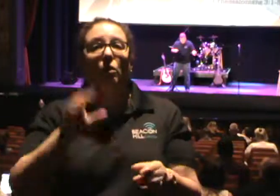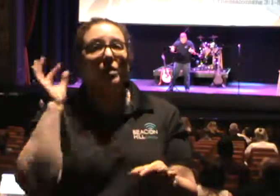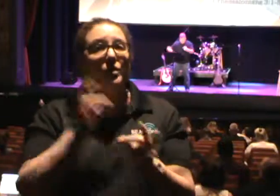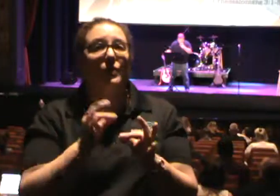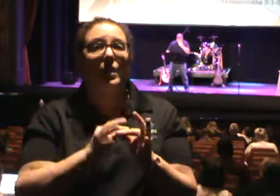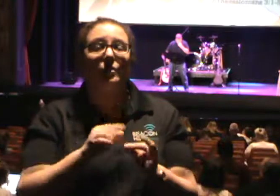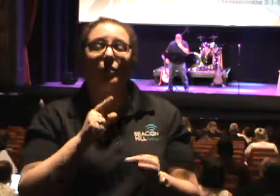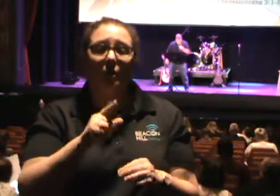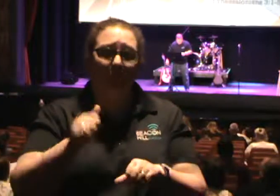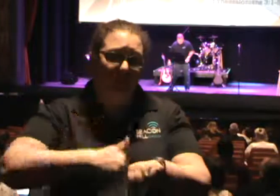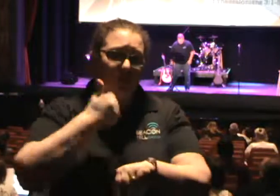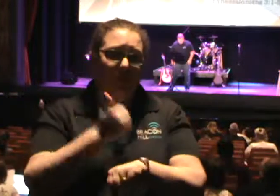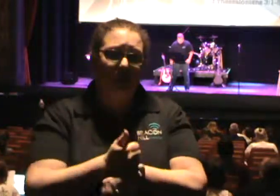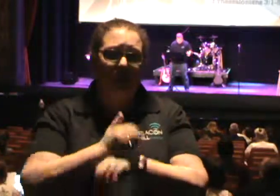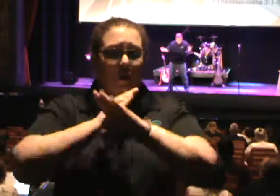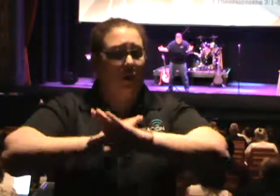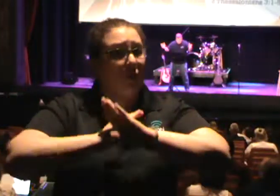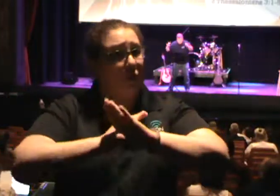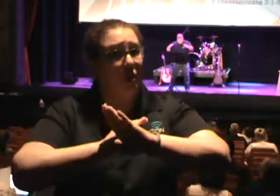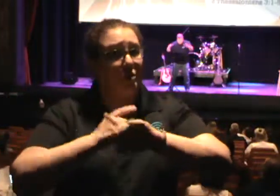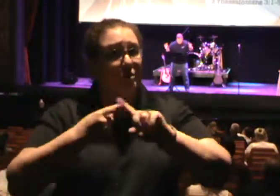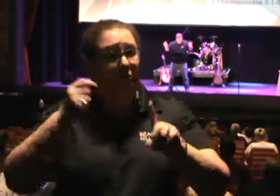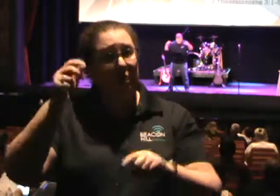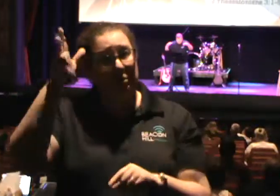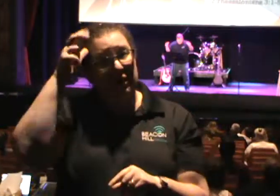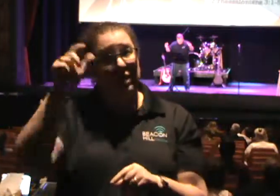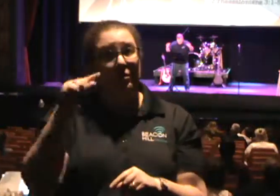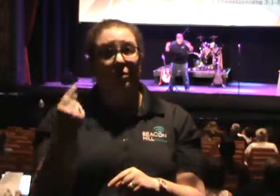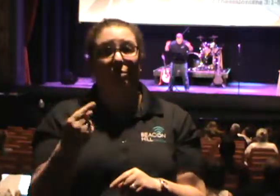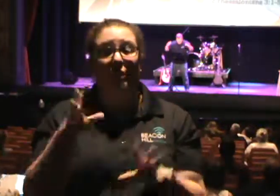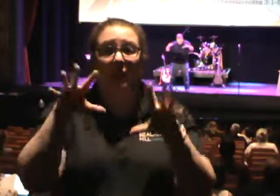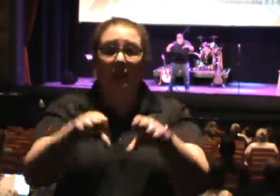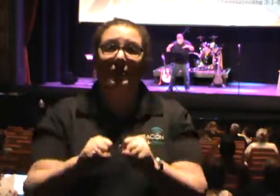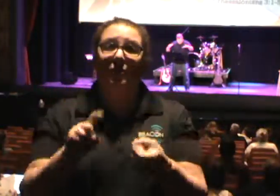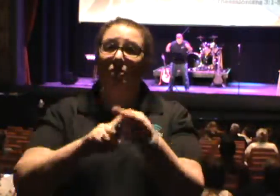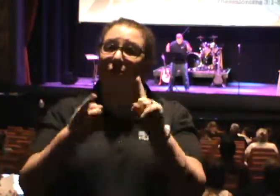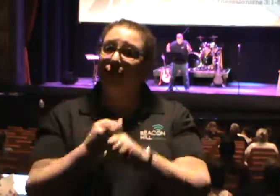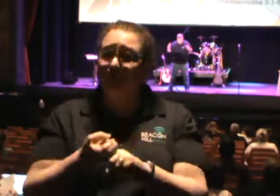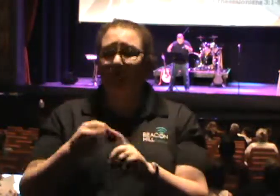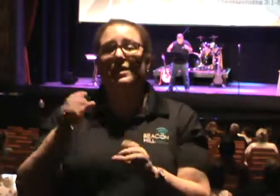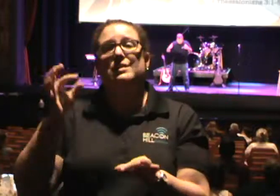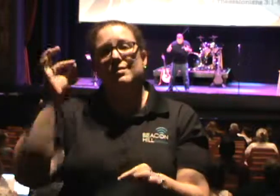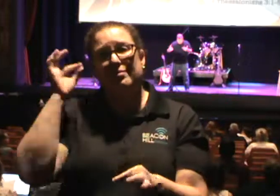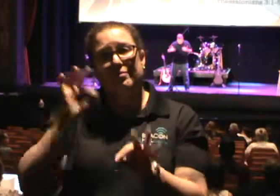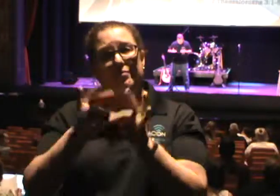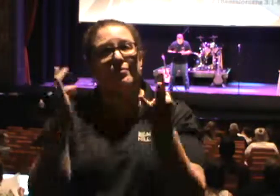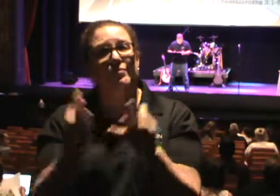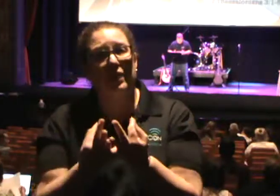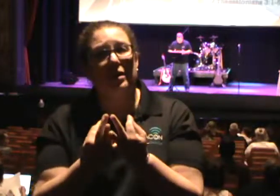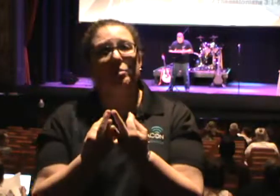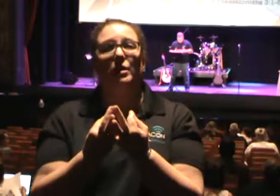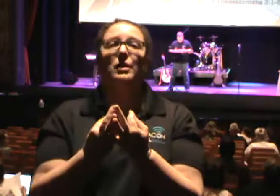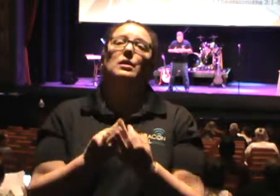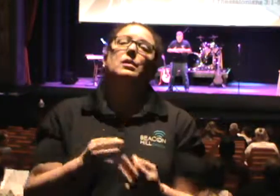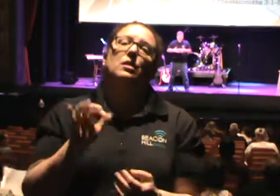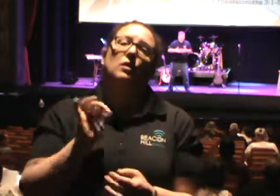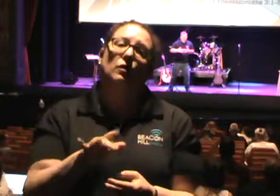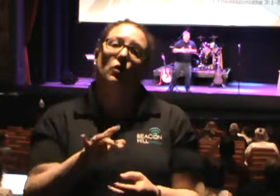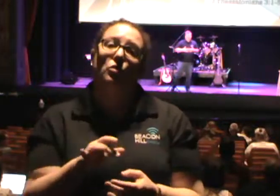you and guard you against the evil one. See, attacks from your friends and your family of faith. And for those who act spiritual, it can hurt you.